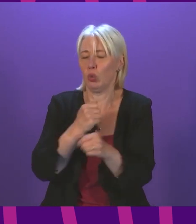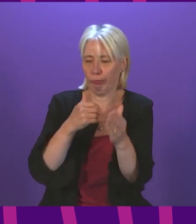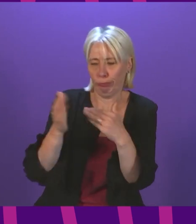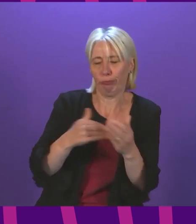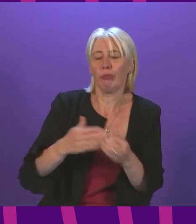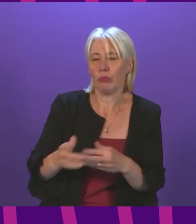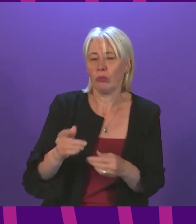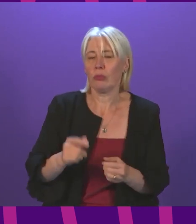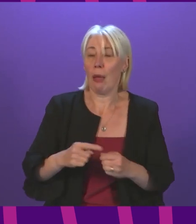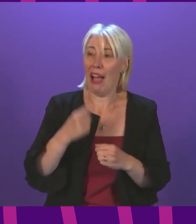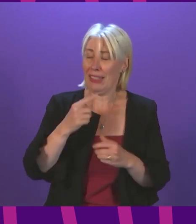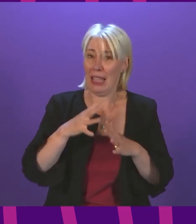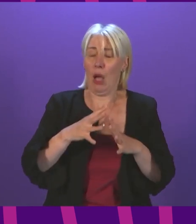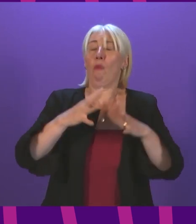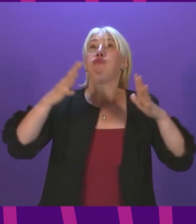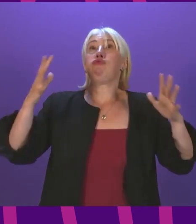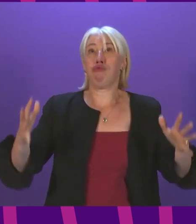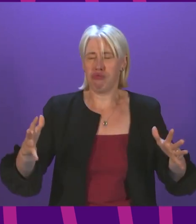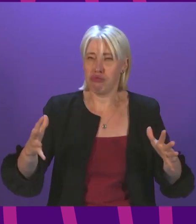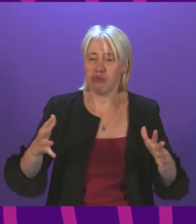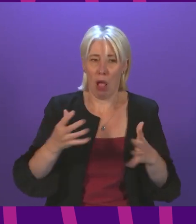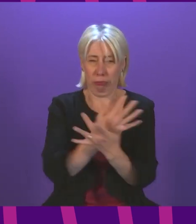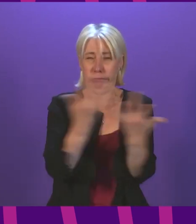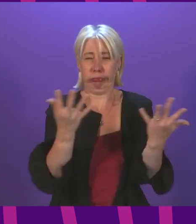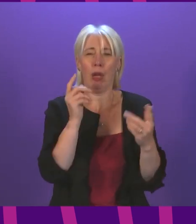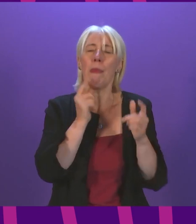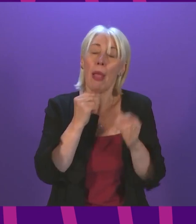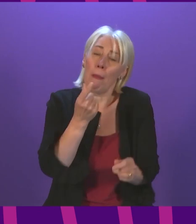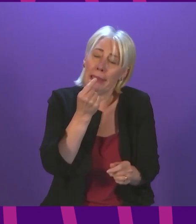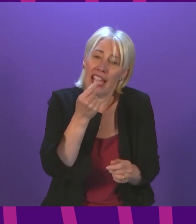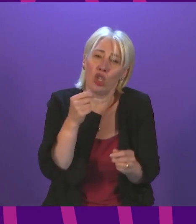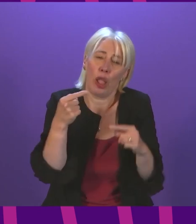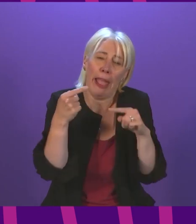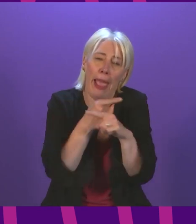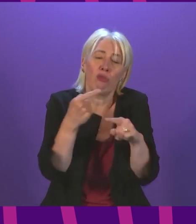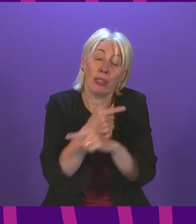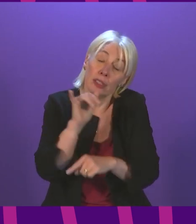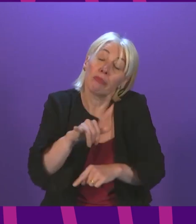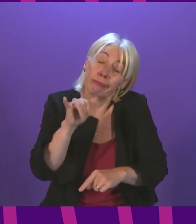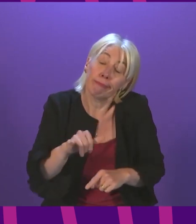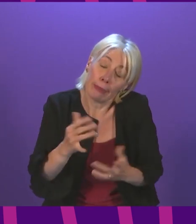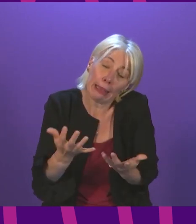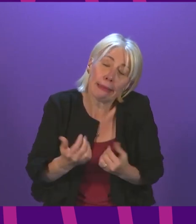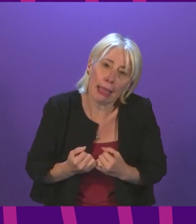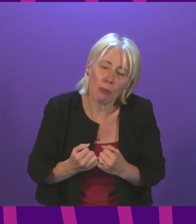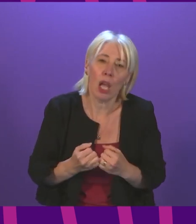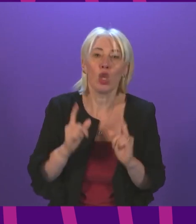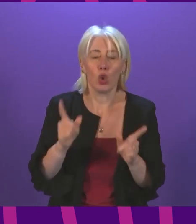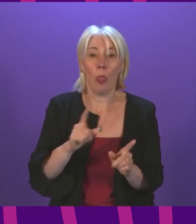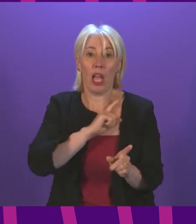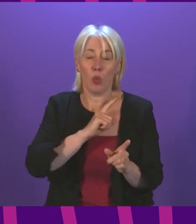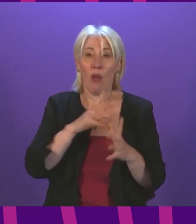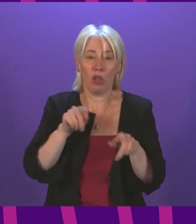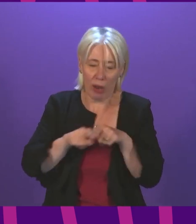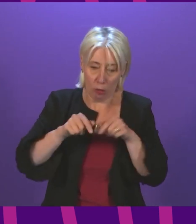as I've said all along there will be cases where errors are made or things are not as they should be and that's why processes are